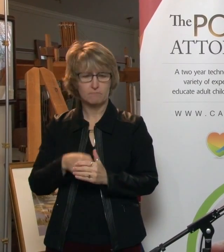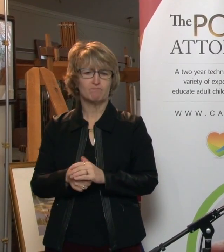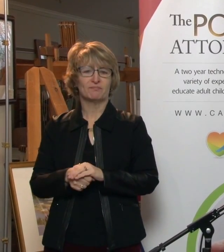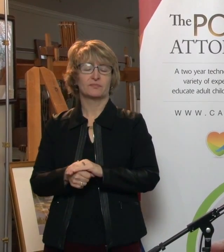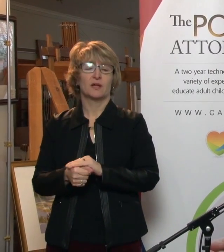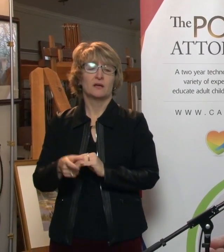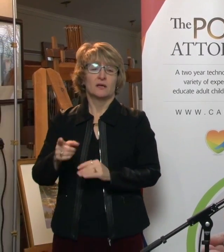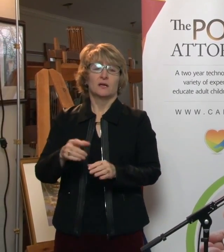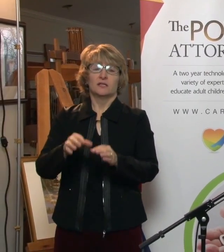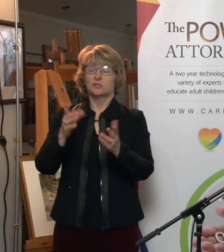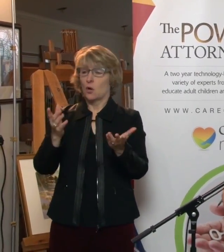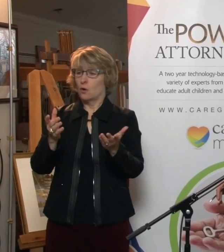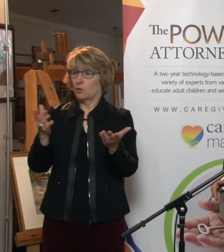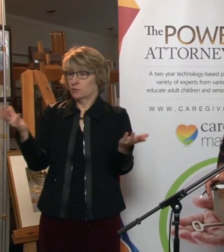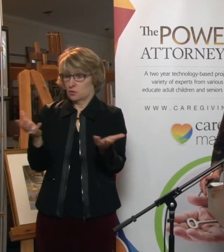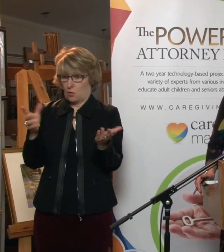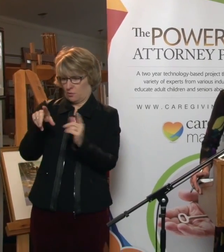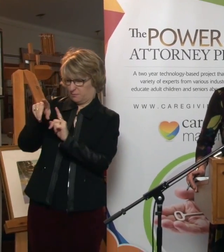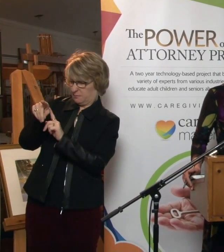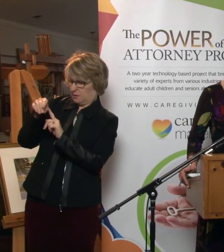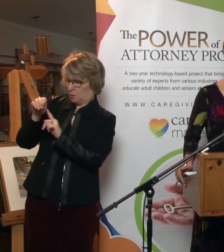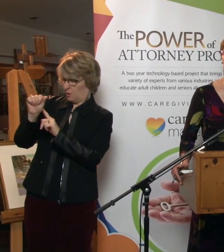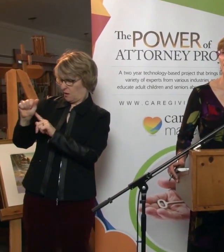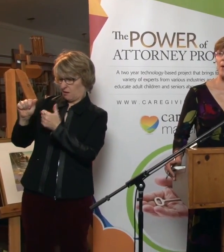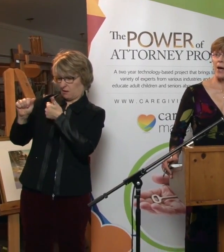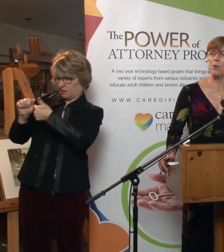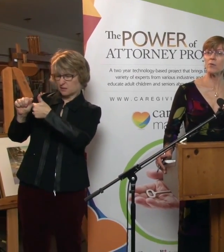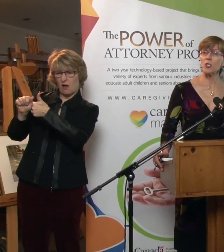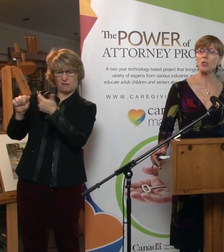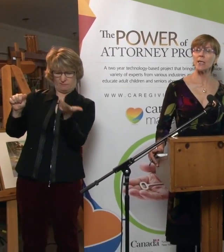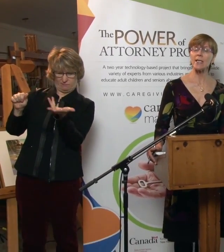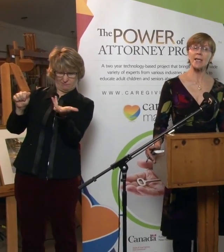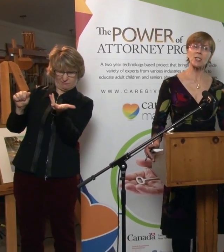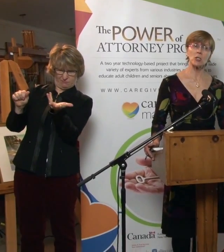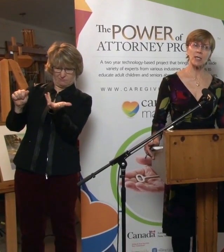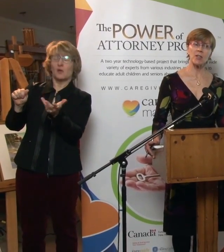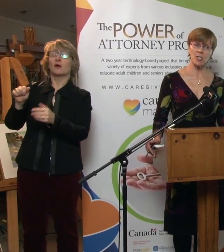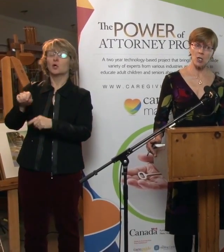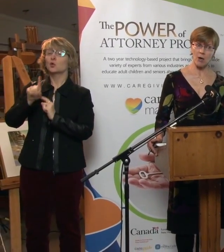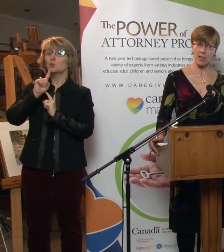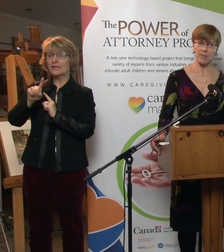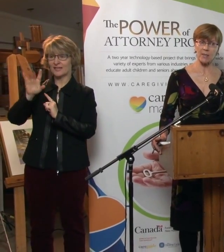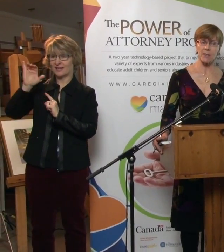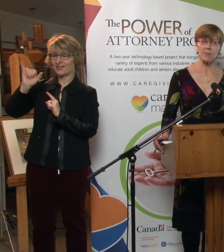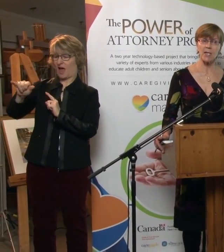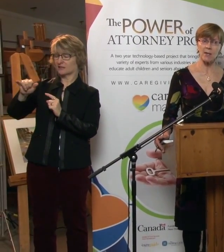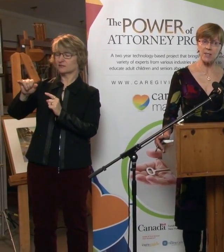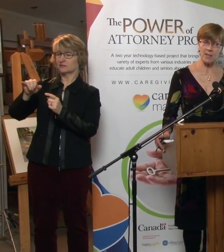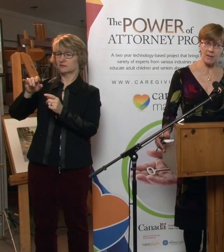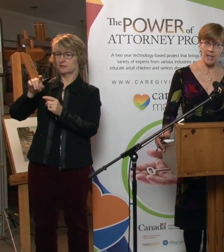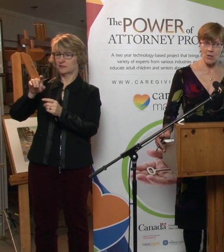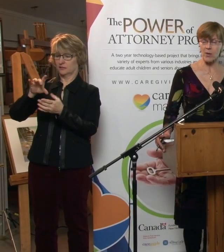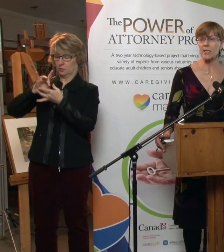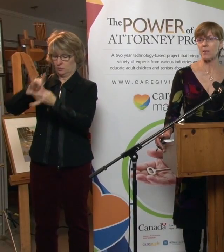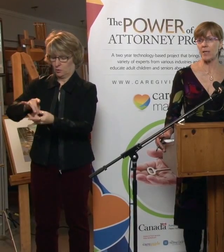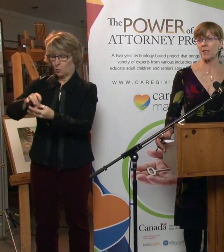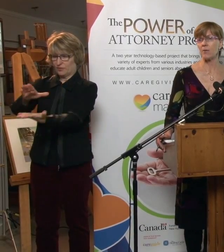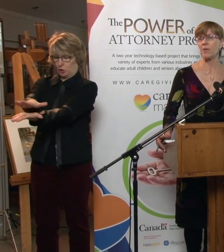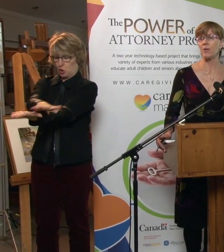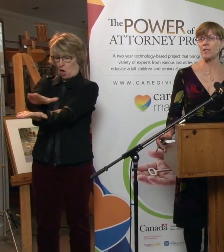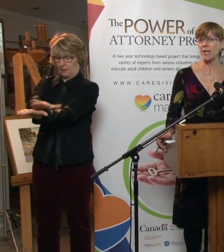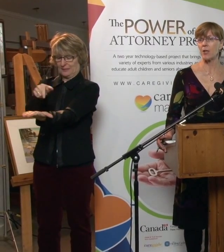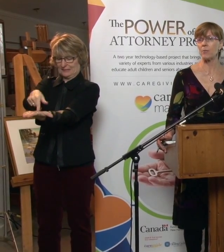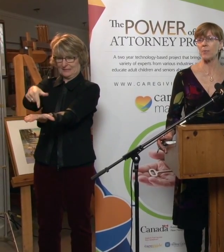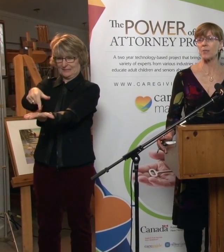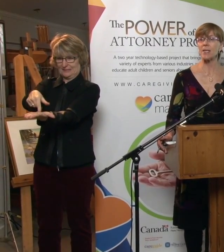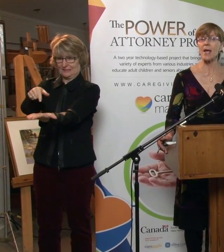So, simply stated, what is a power of attorney? The power of attorney is actually the document. Sometimes the lingo gets a bit